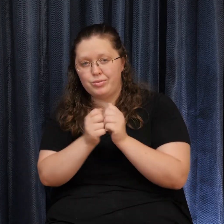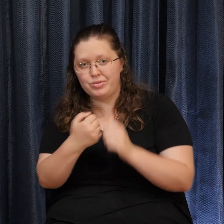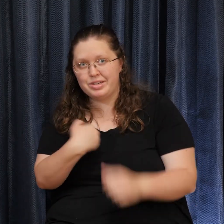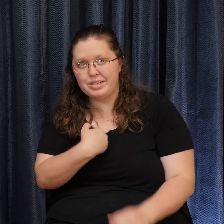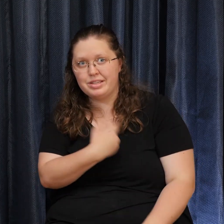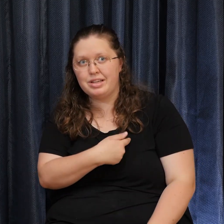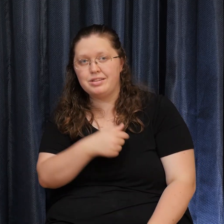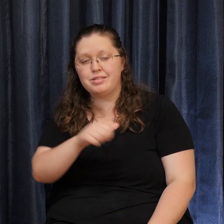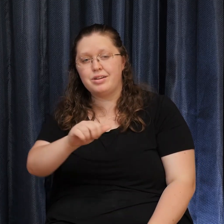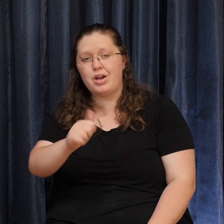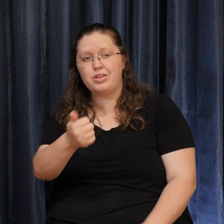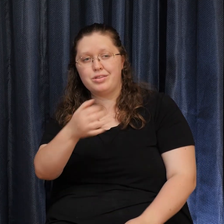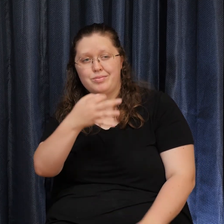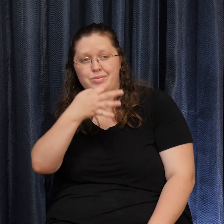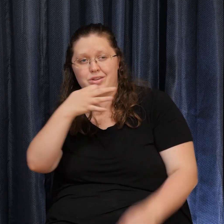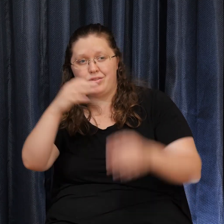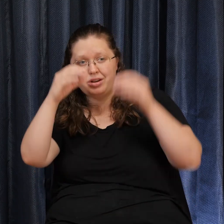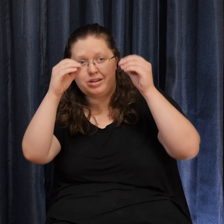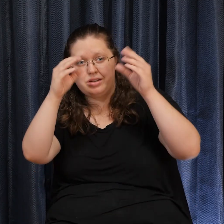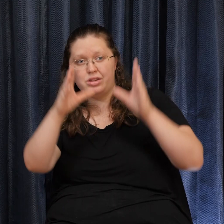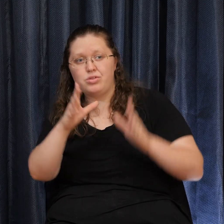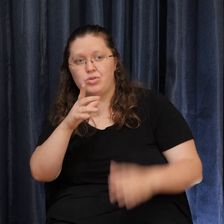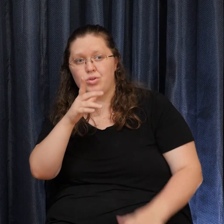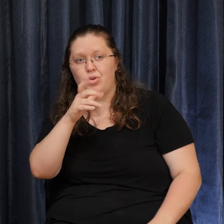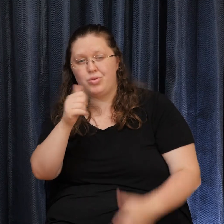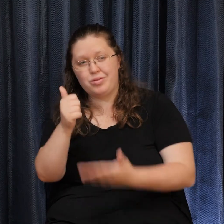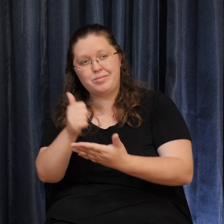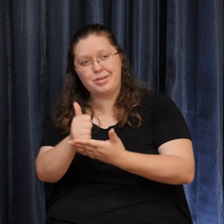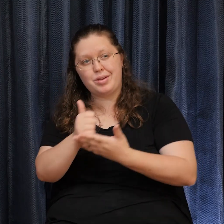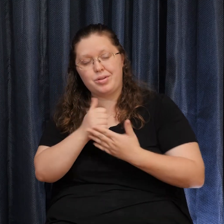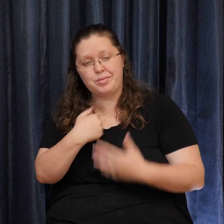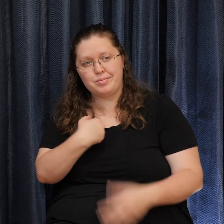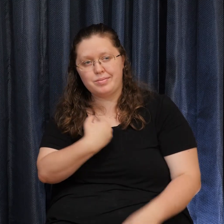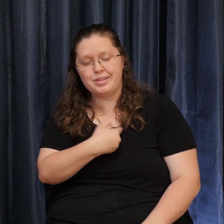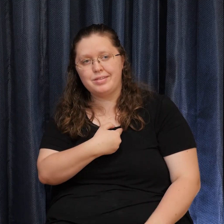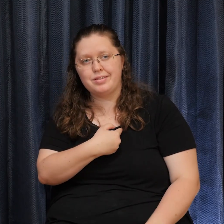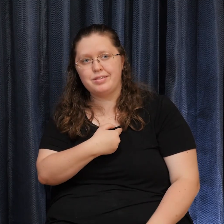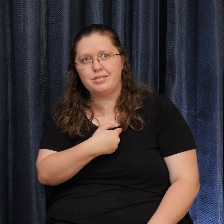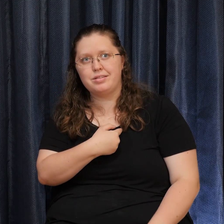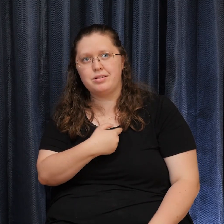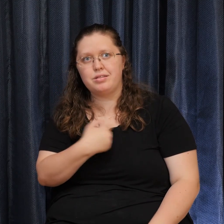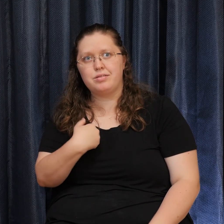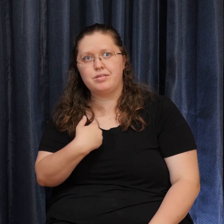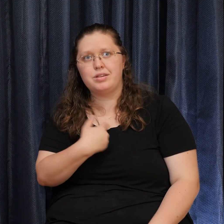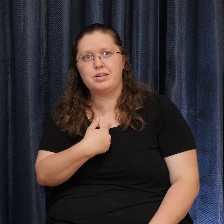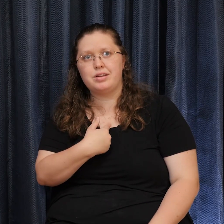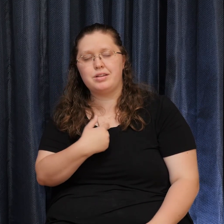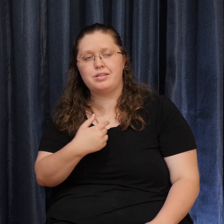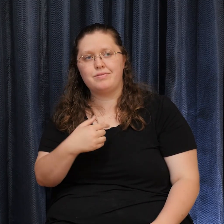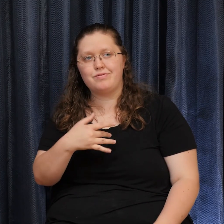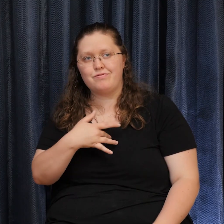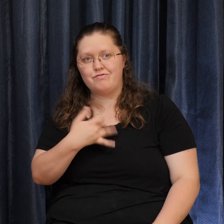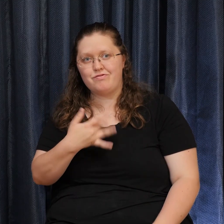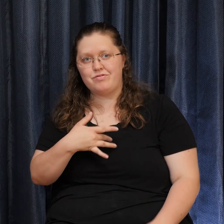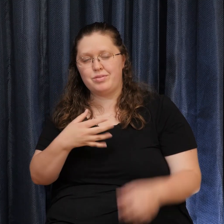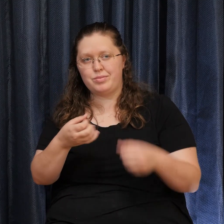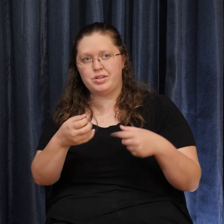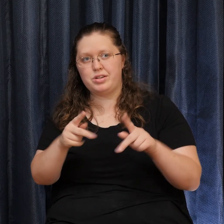And teachers Who come to us We give ourselves Permission To know That that energy Not only is with